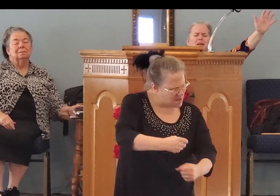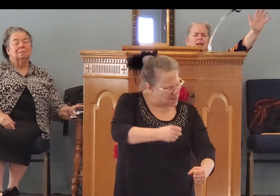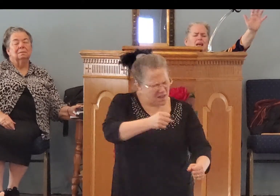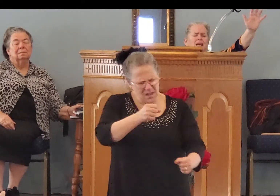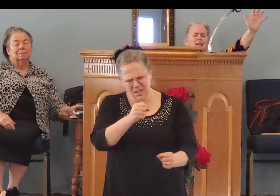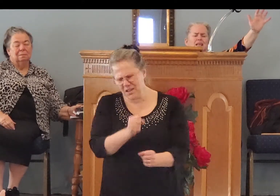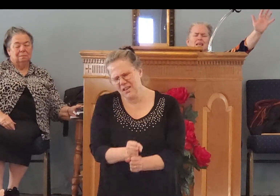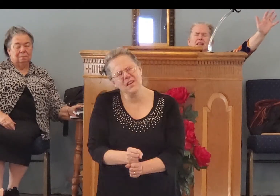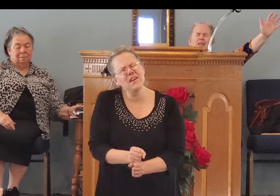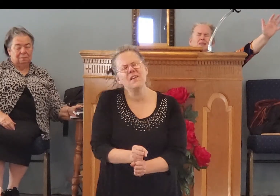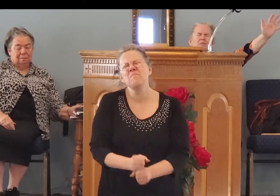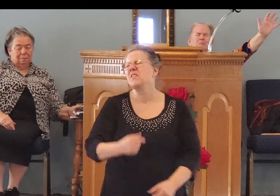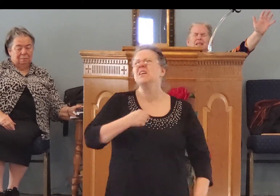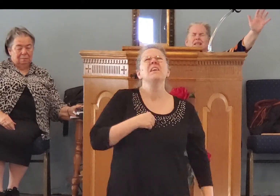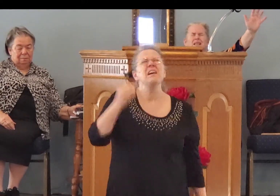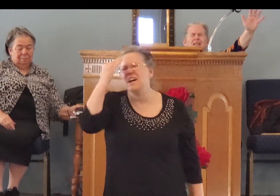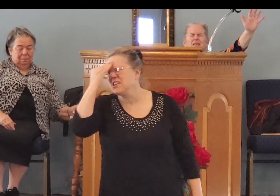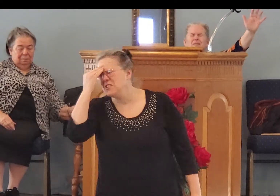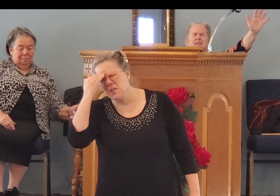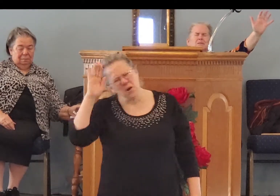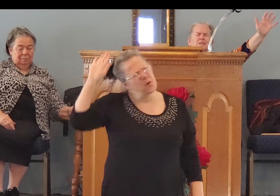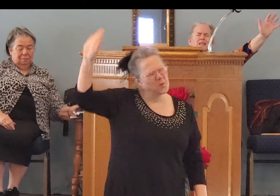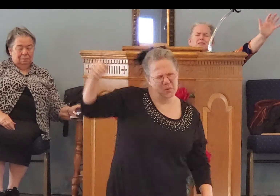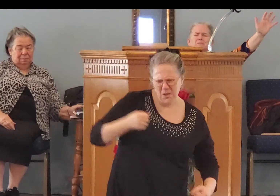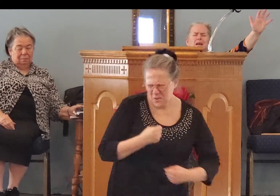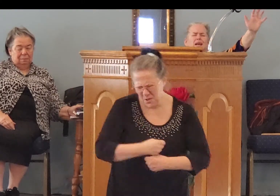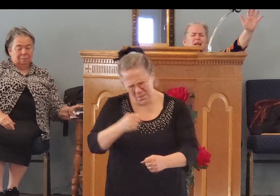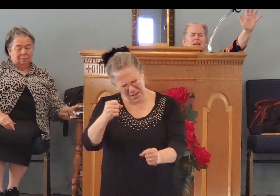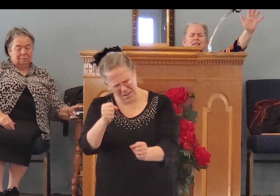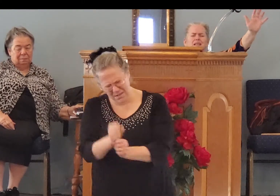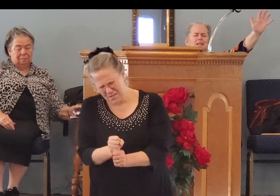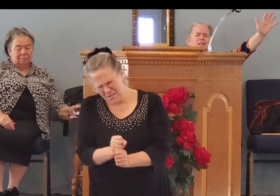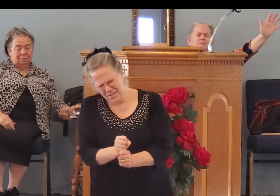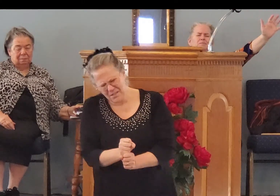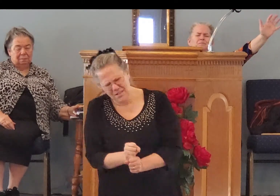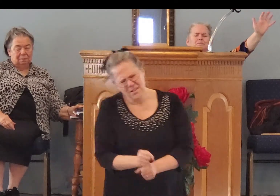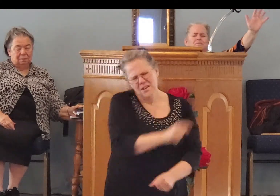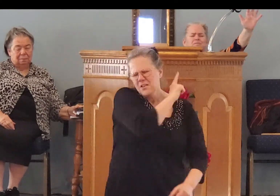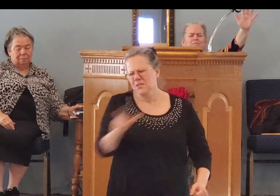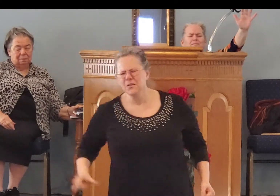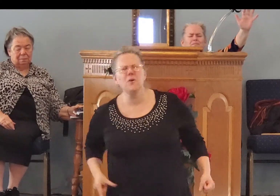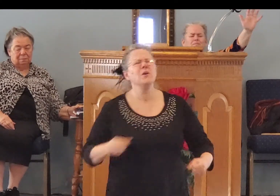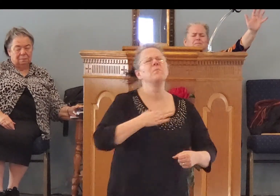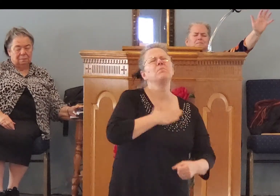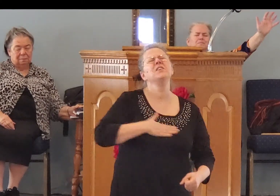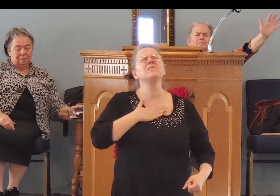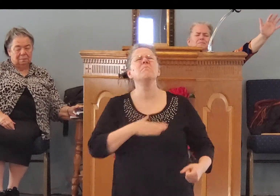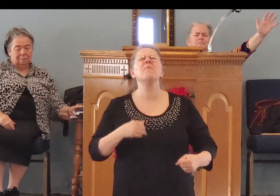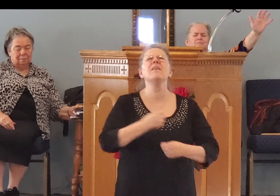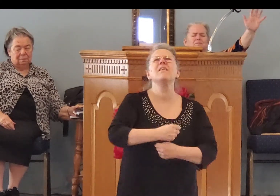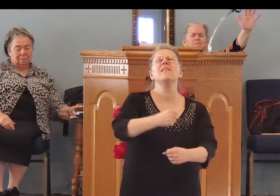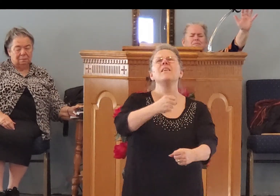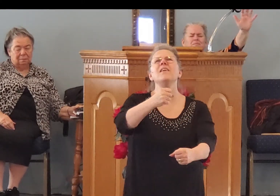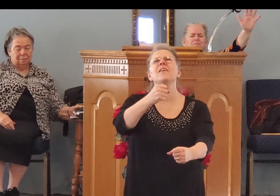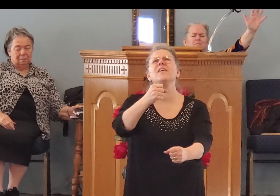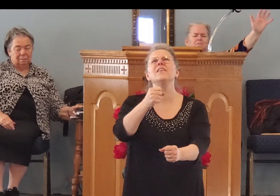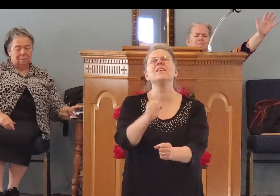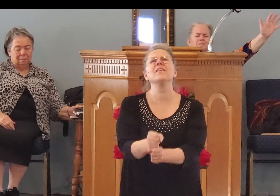keep making, I know you keep making, your fears keep